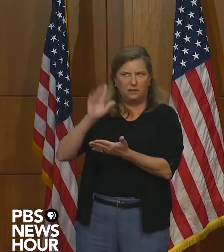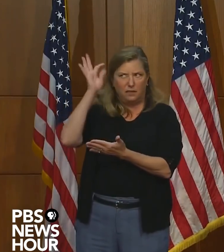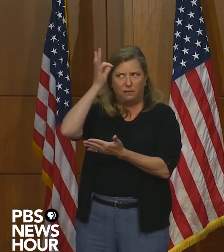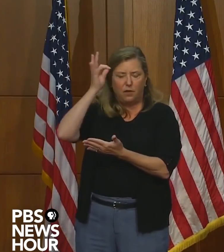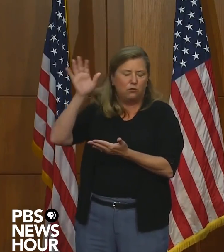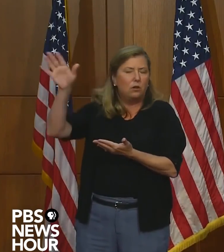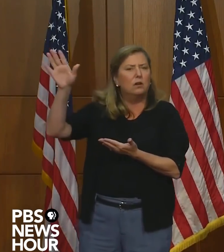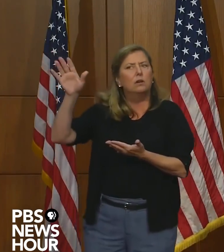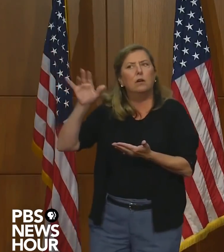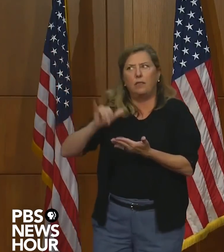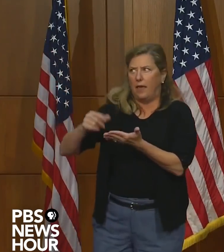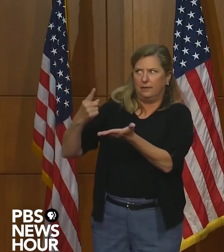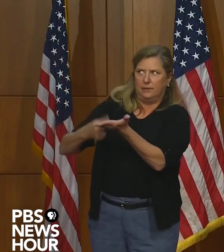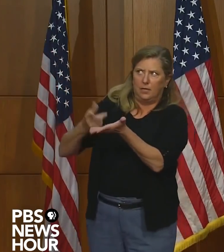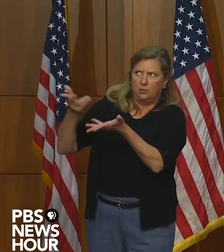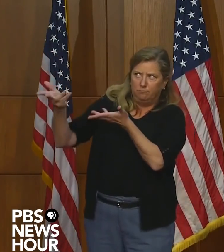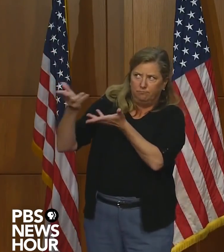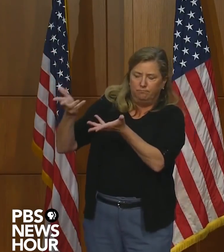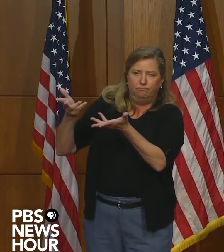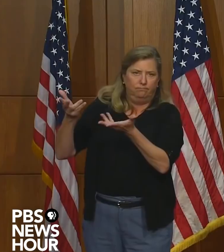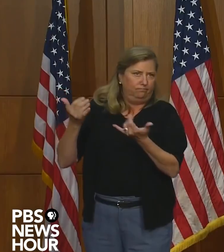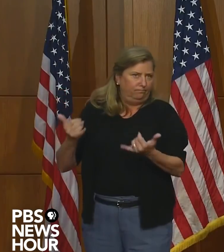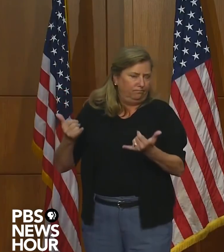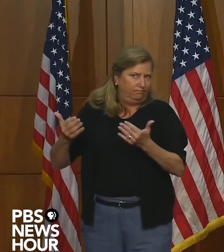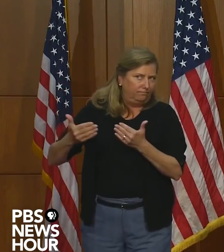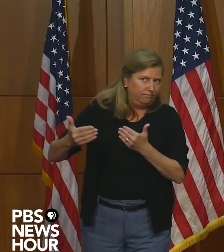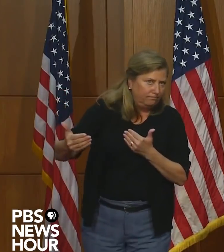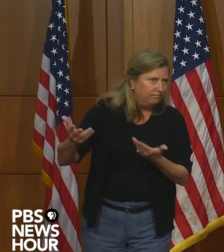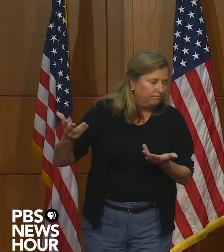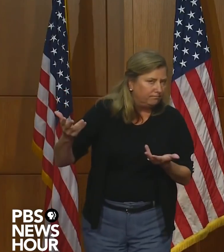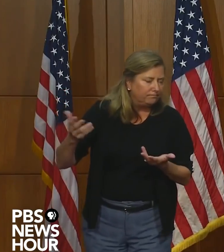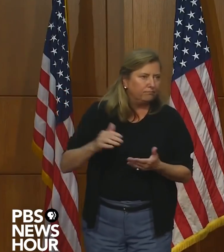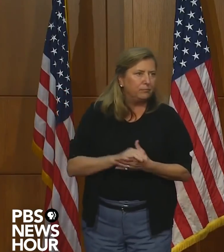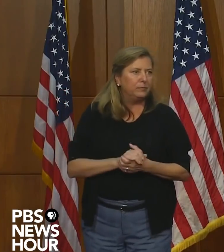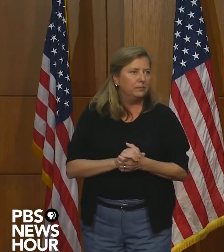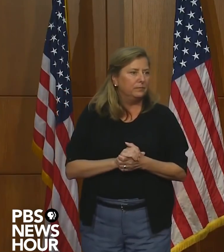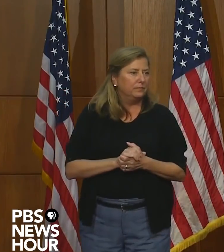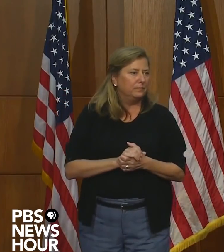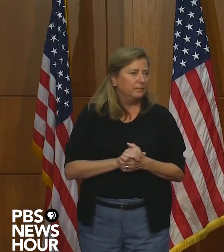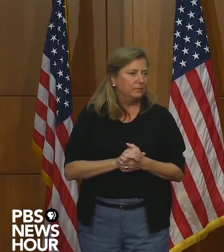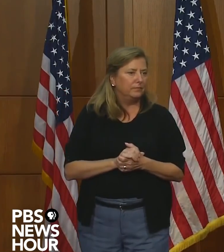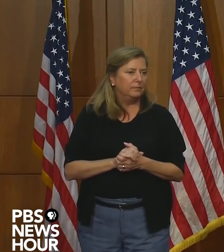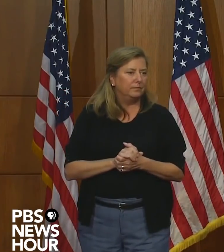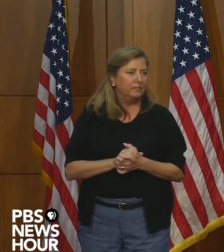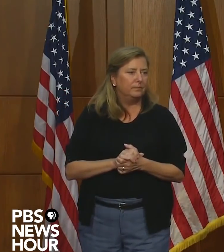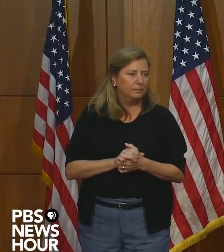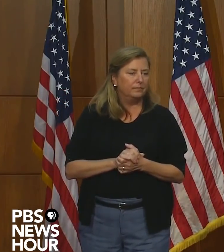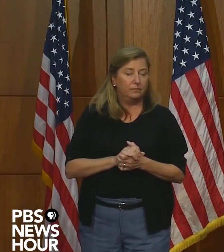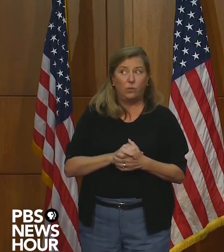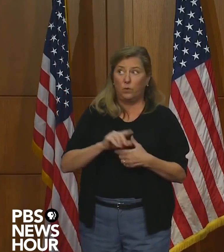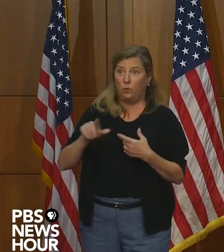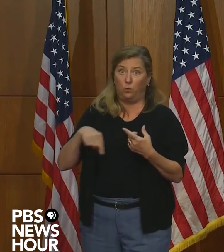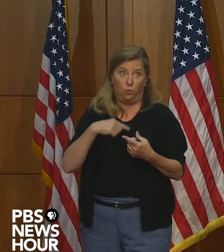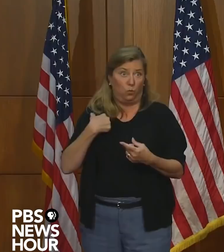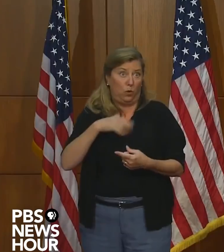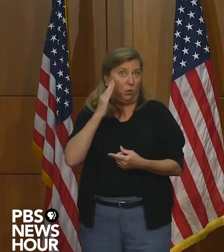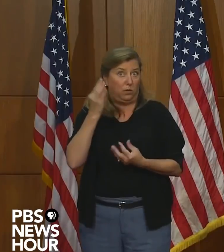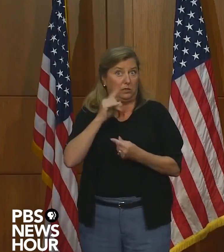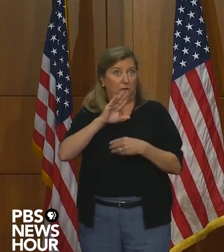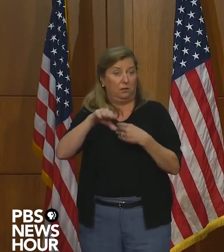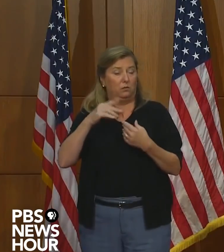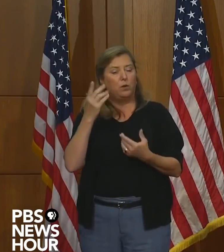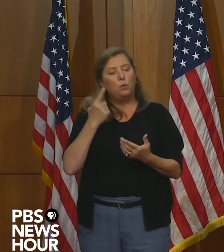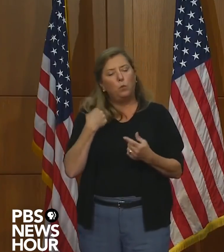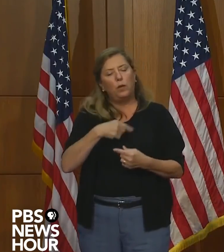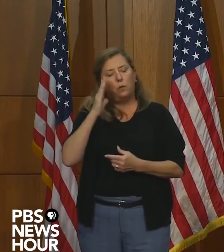discussion that we're having, uh, as we move forward and, and, uh, we will, we'll consider, uh, all of those requests as we move